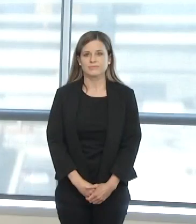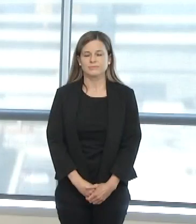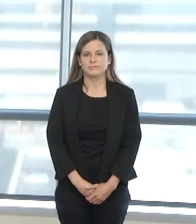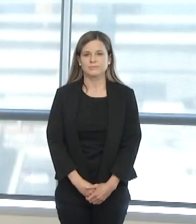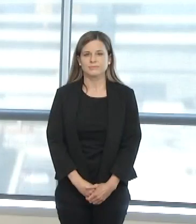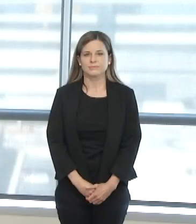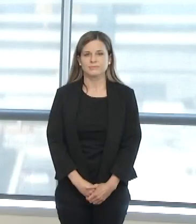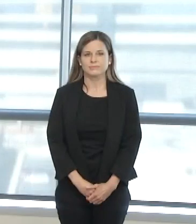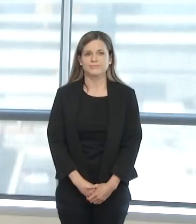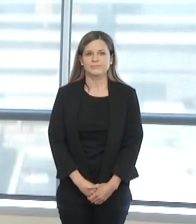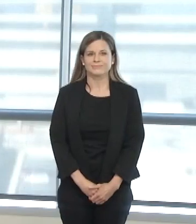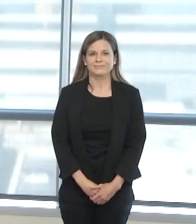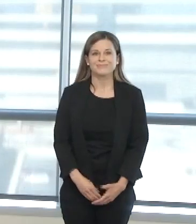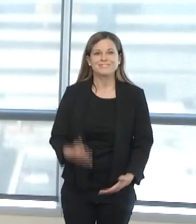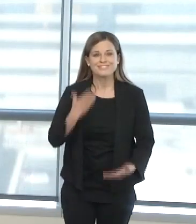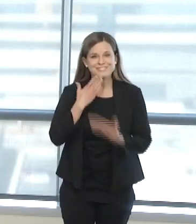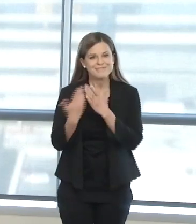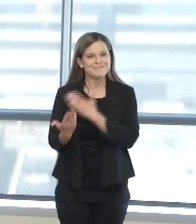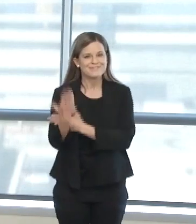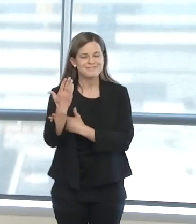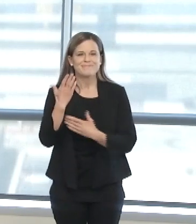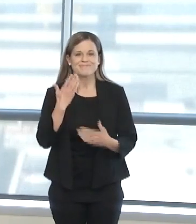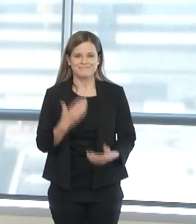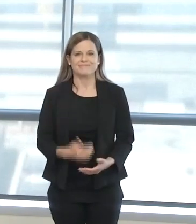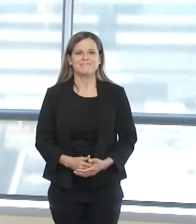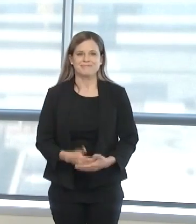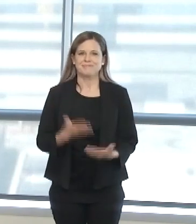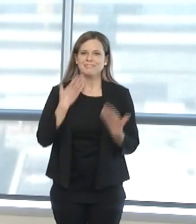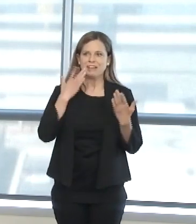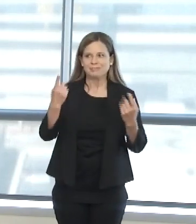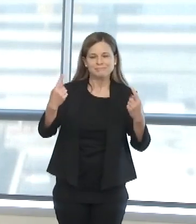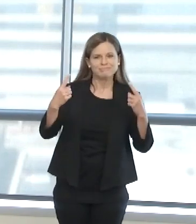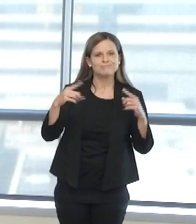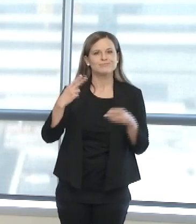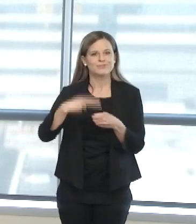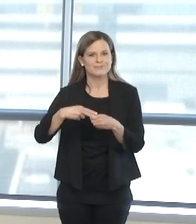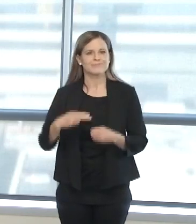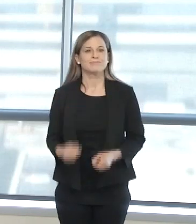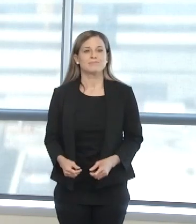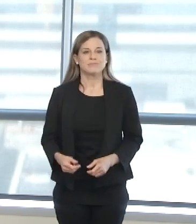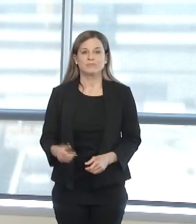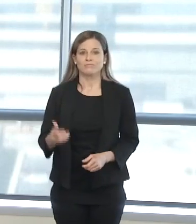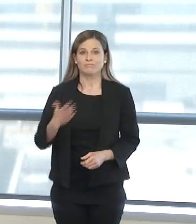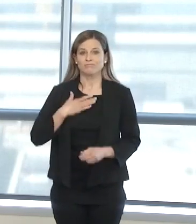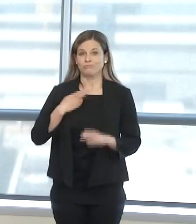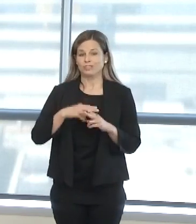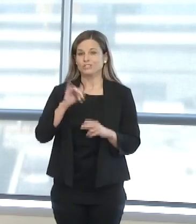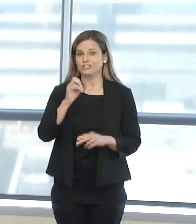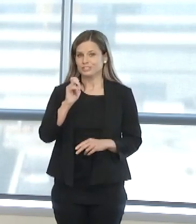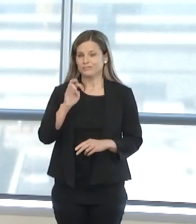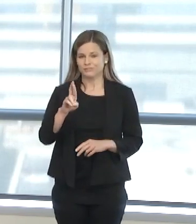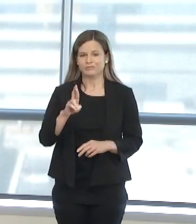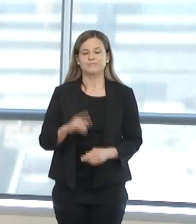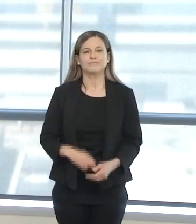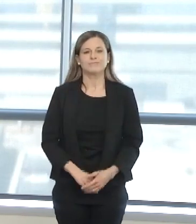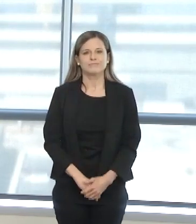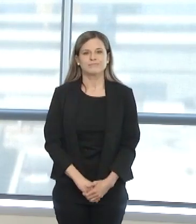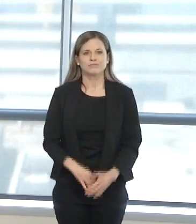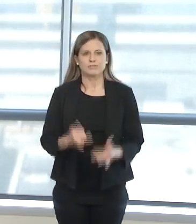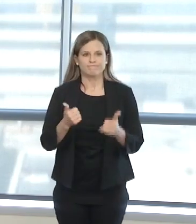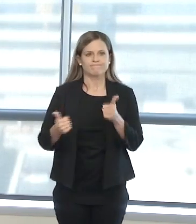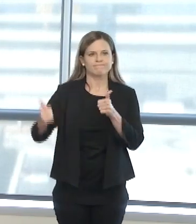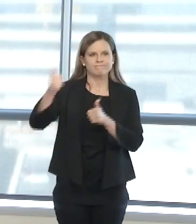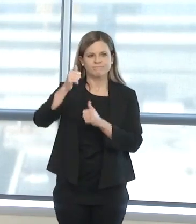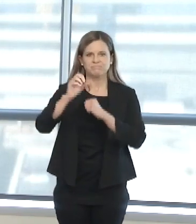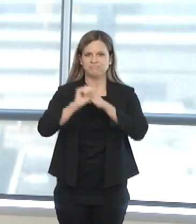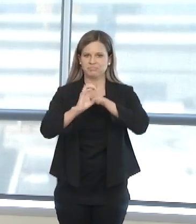Good morning. Thank you for tuning in and welcome. My name is Jennifer Schultz. I'm the Senior Vice President of Marketing and Communications for OU Medicine, and today